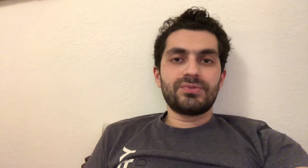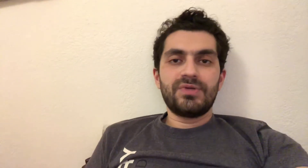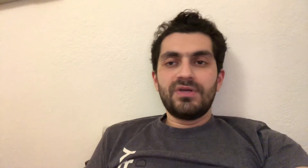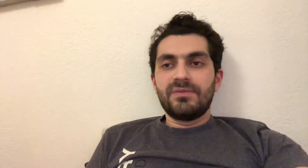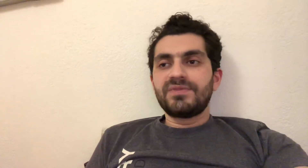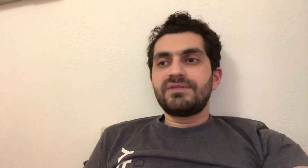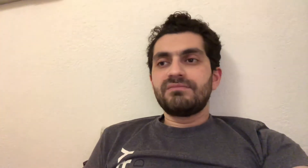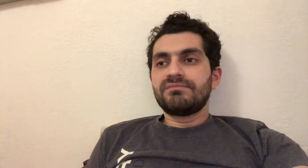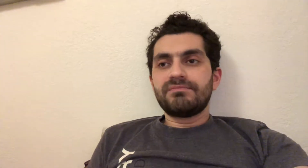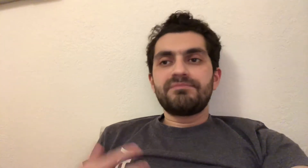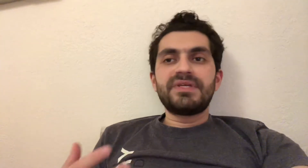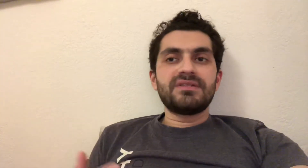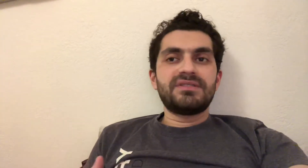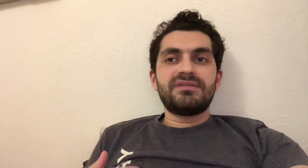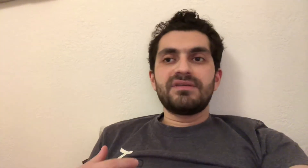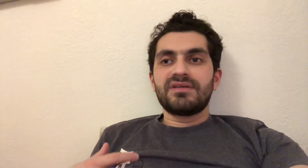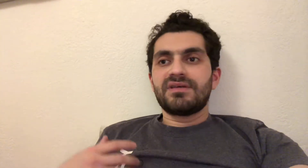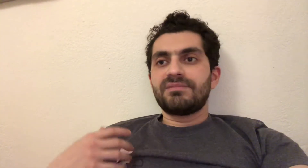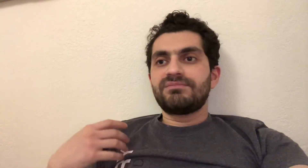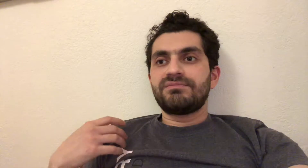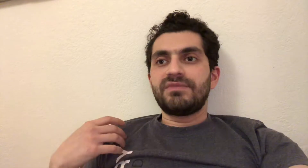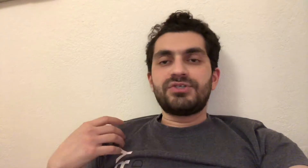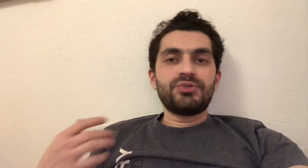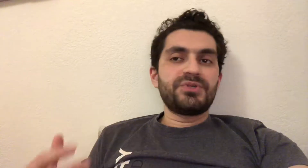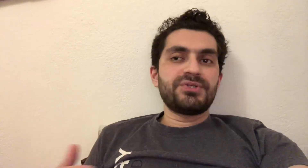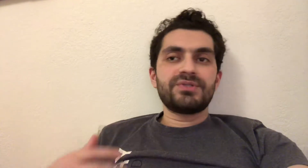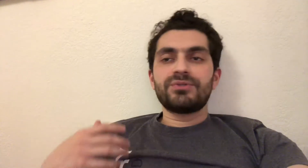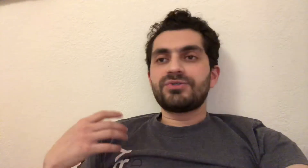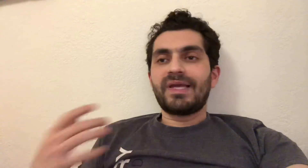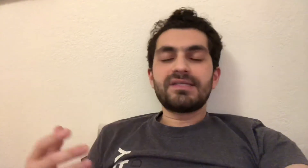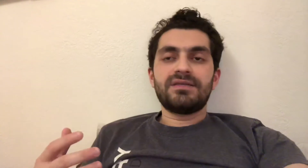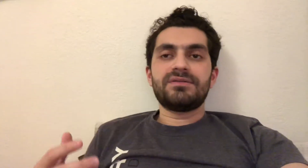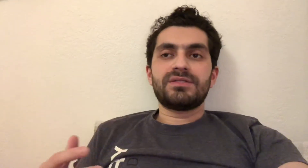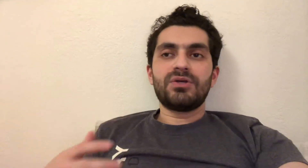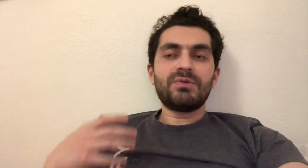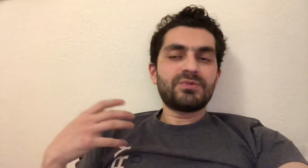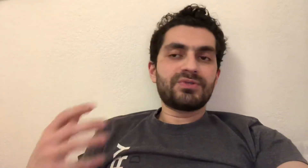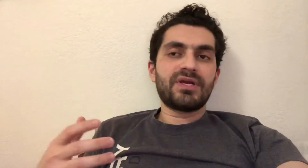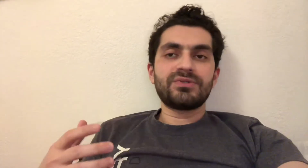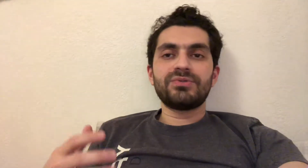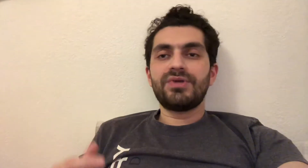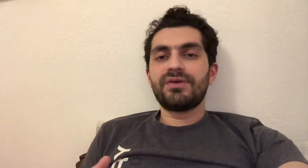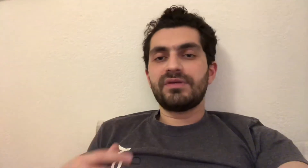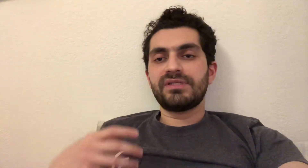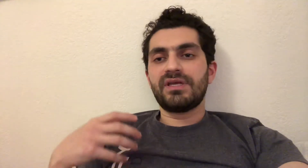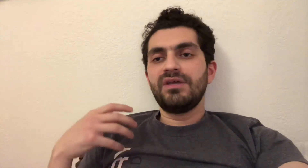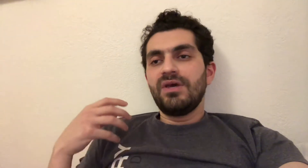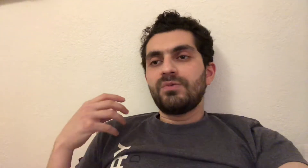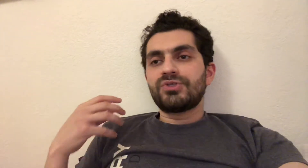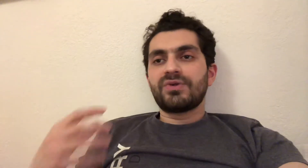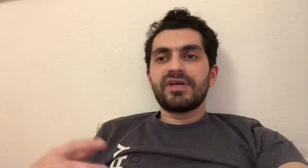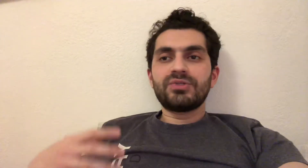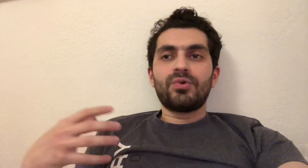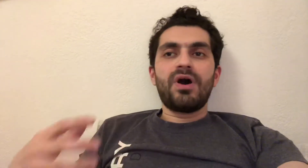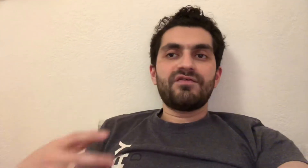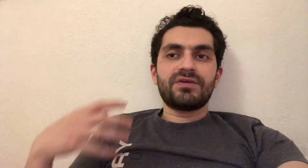build interpreters or translators. All what we're trying to do here is that we're trying to offer